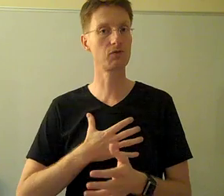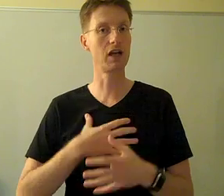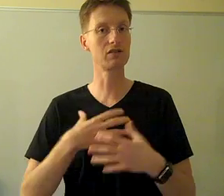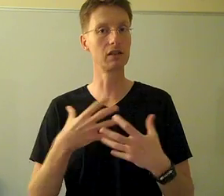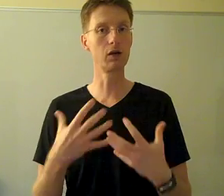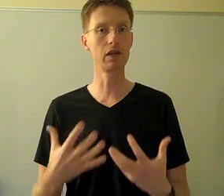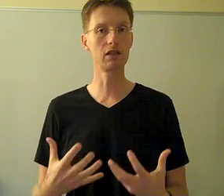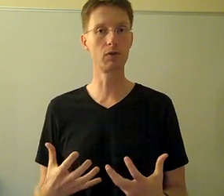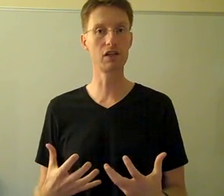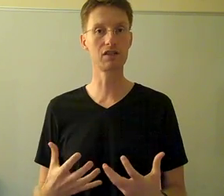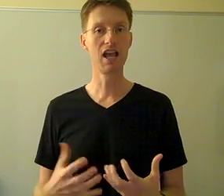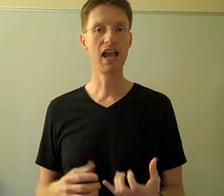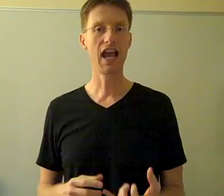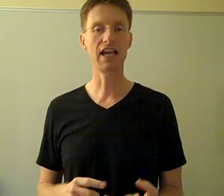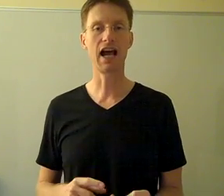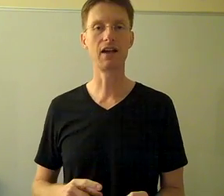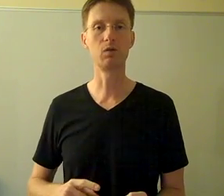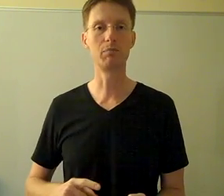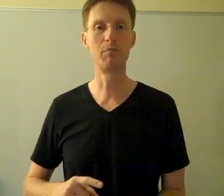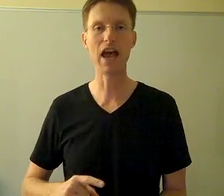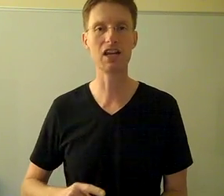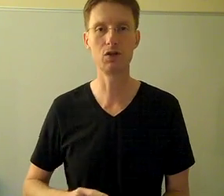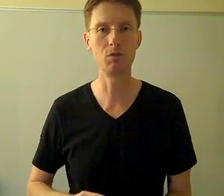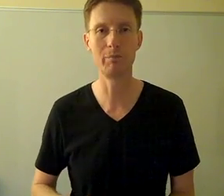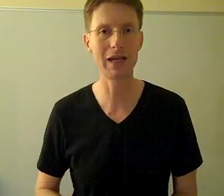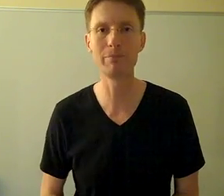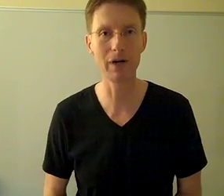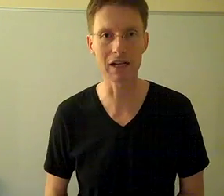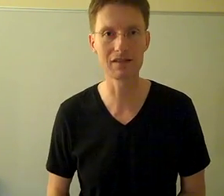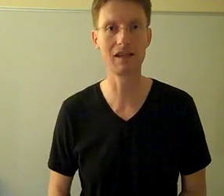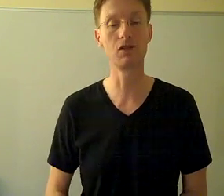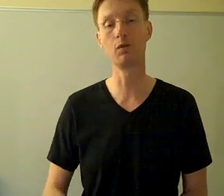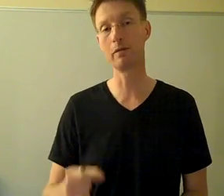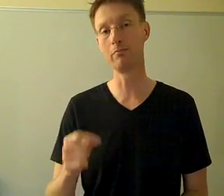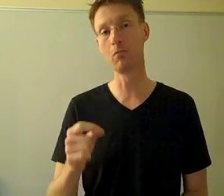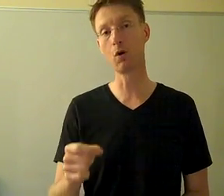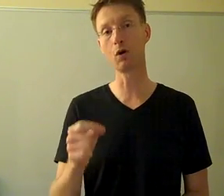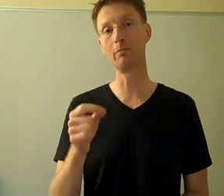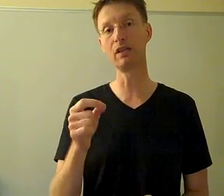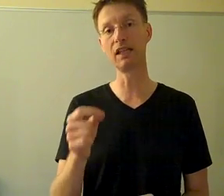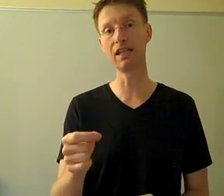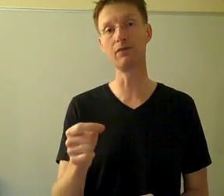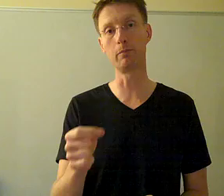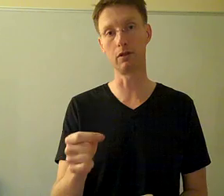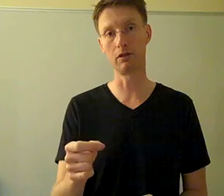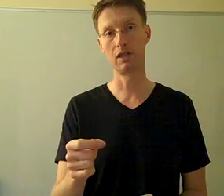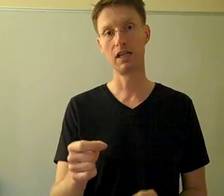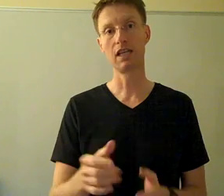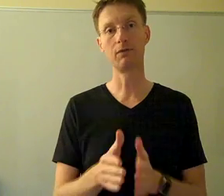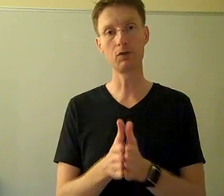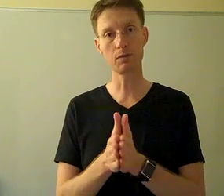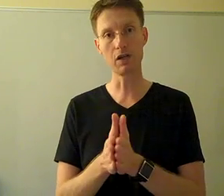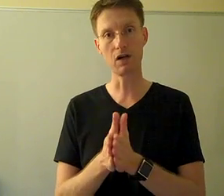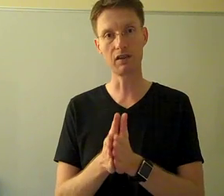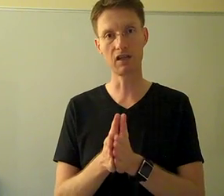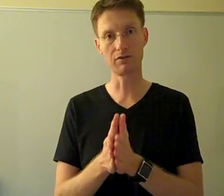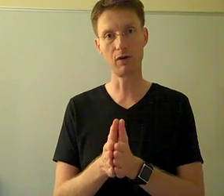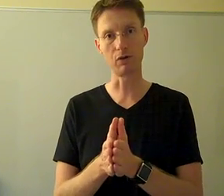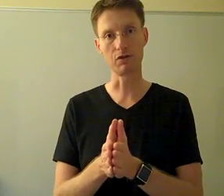res, the low end of the voice, and I will bet you big bucks that you will be more believable if you speak on thick folds.